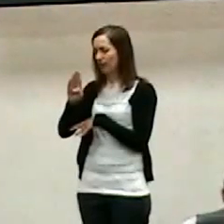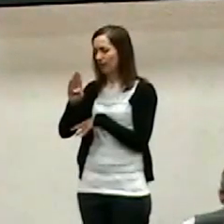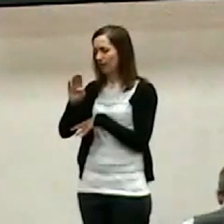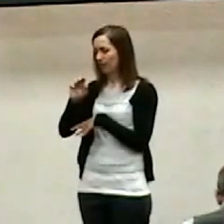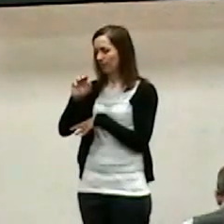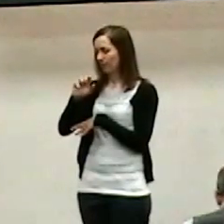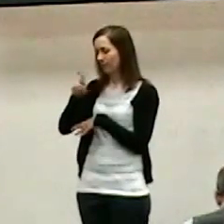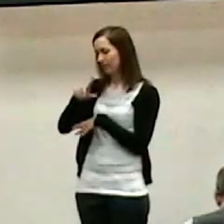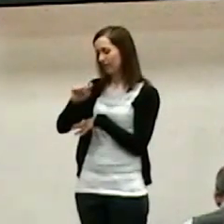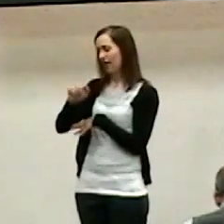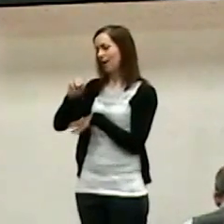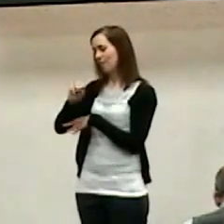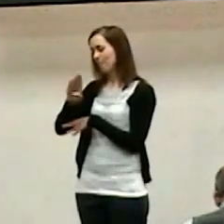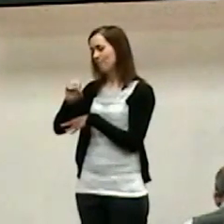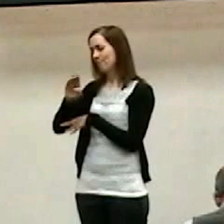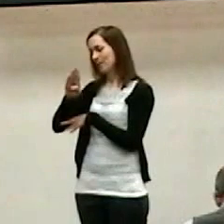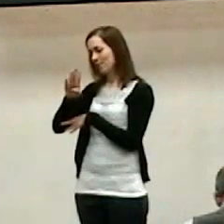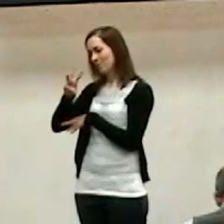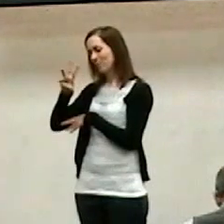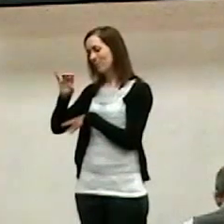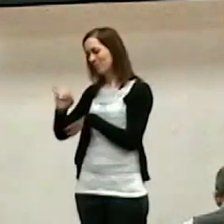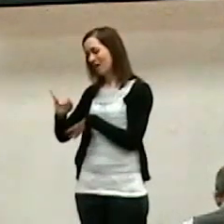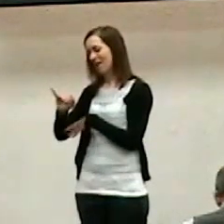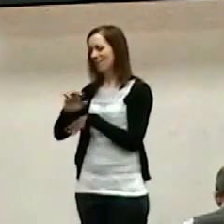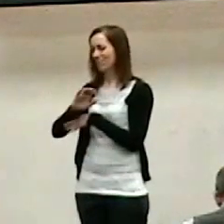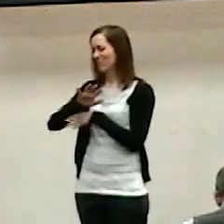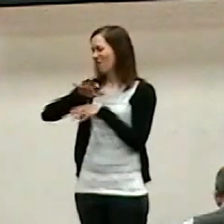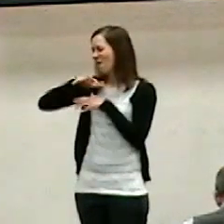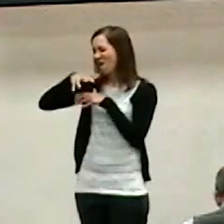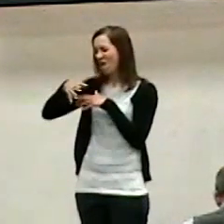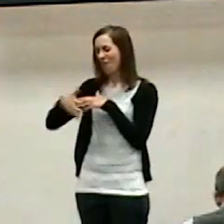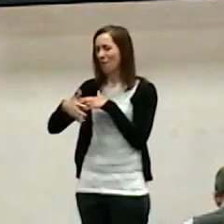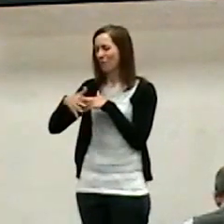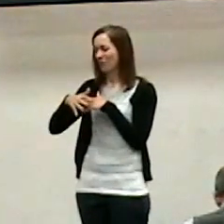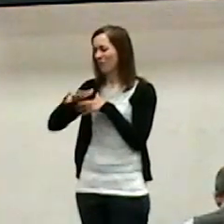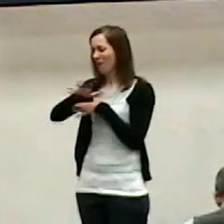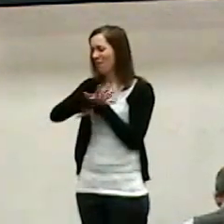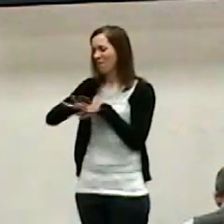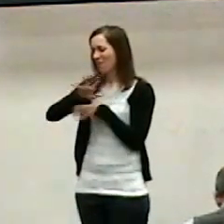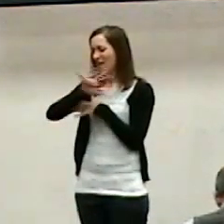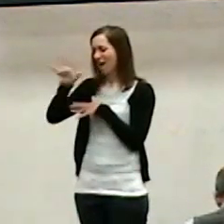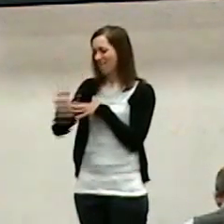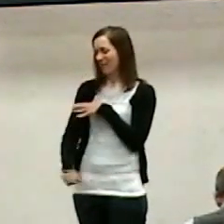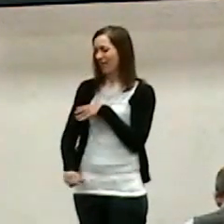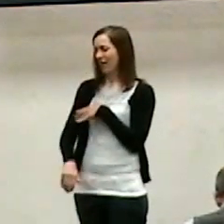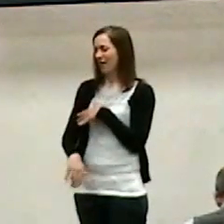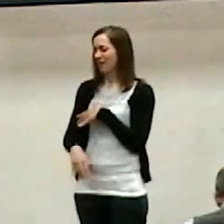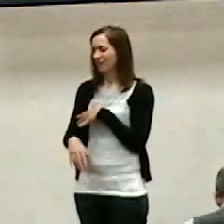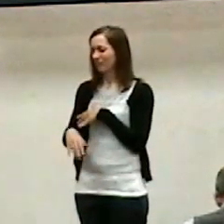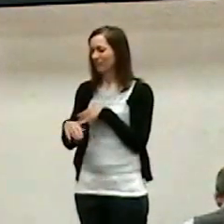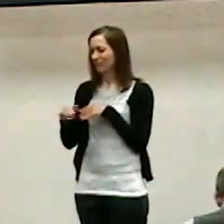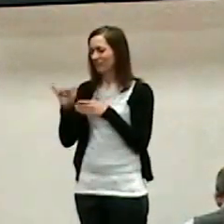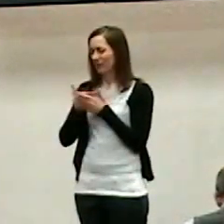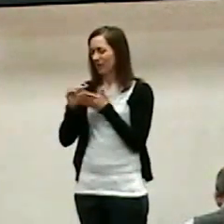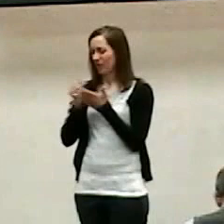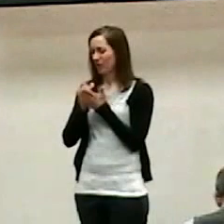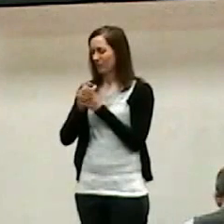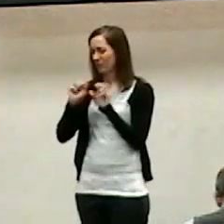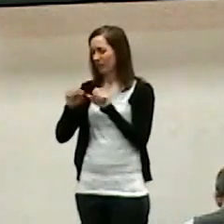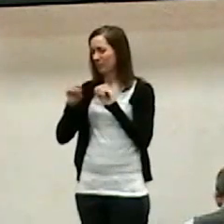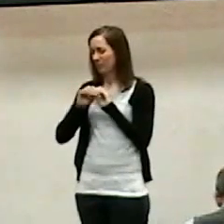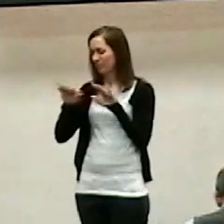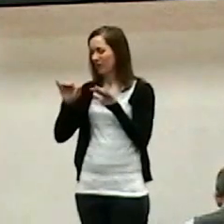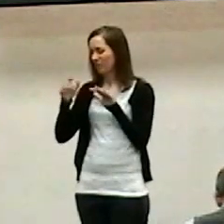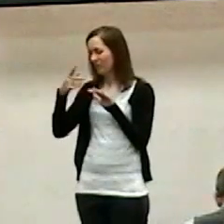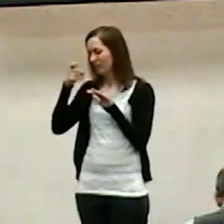because of of people like this great congregation in Sun Valley in Gilbert Arizona we